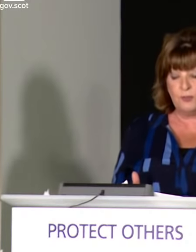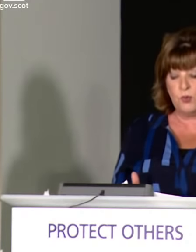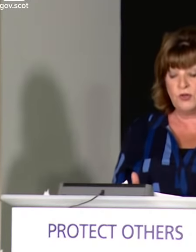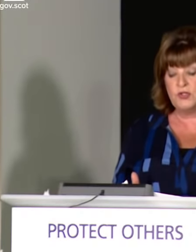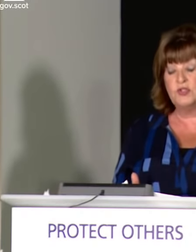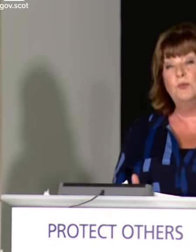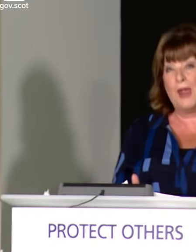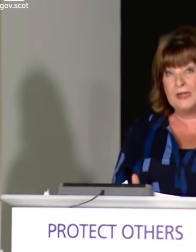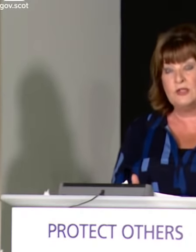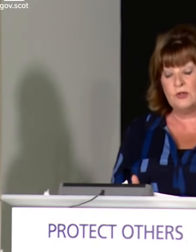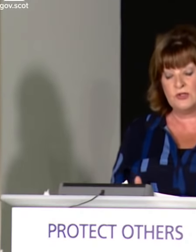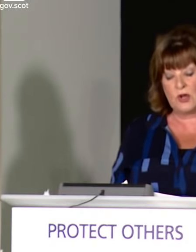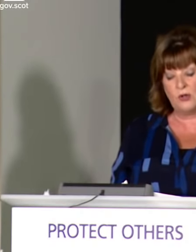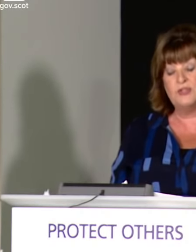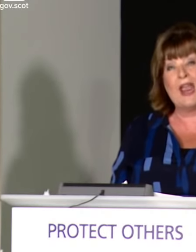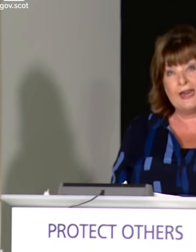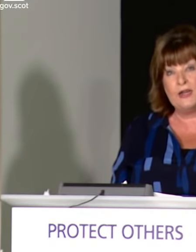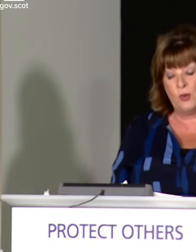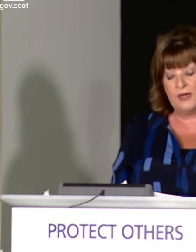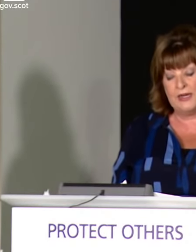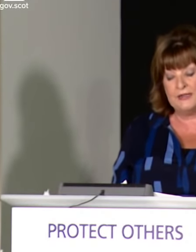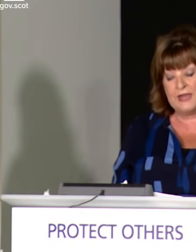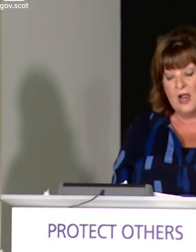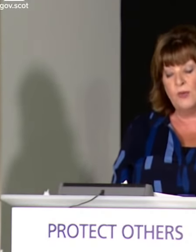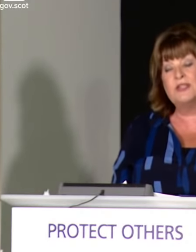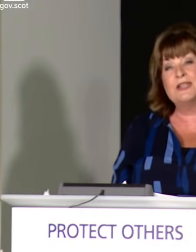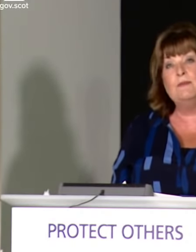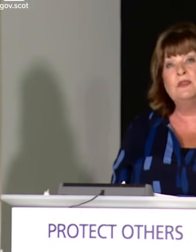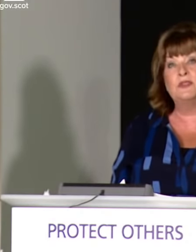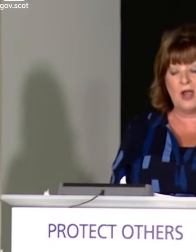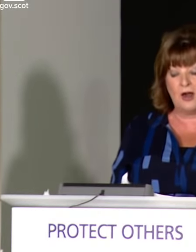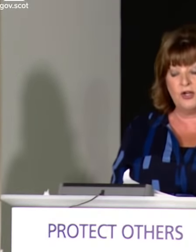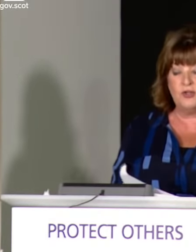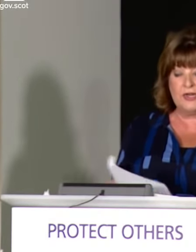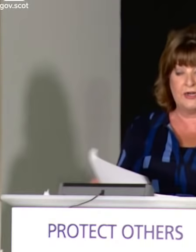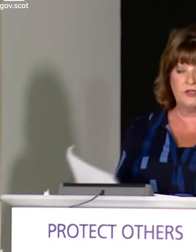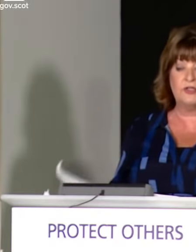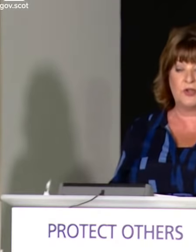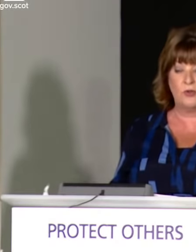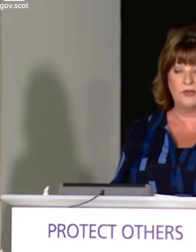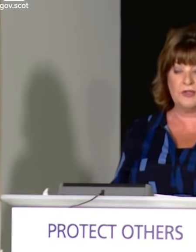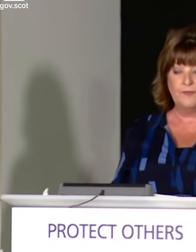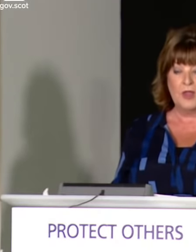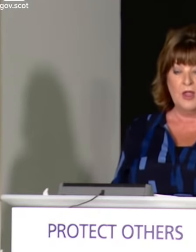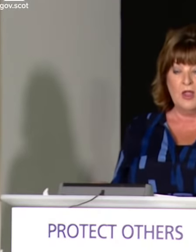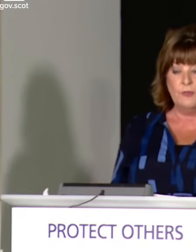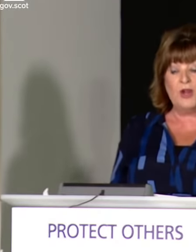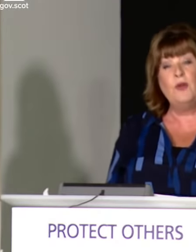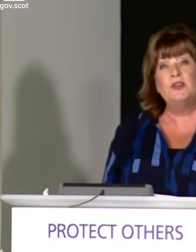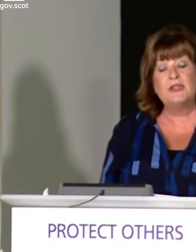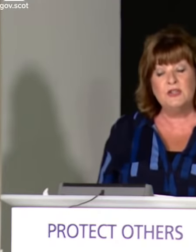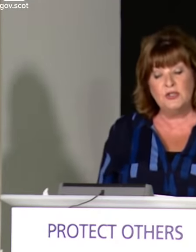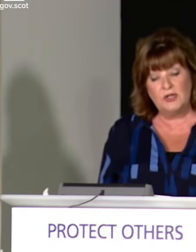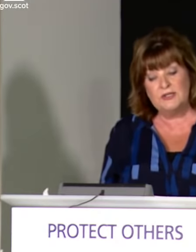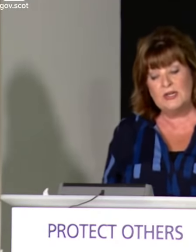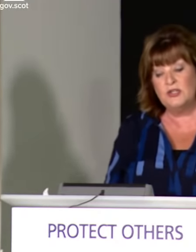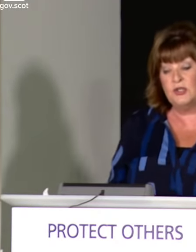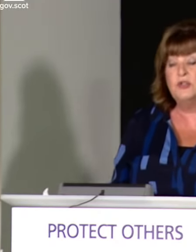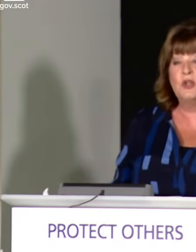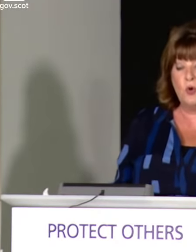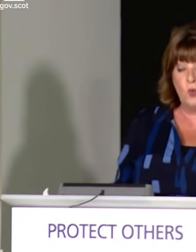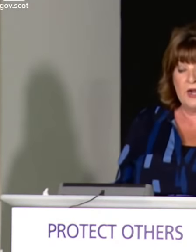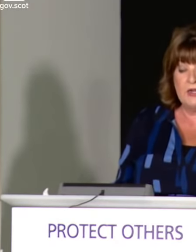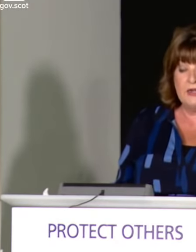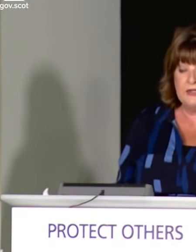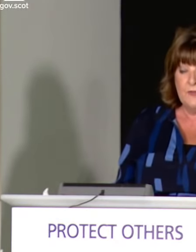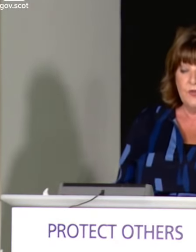our support to best suit Scotland's economic needs with schemes that are unique to Scotland. But if we are to continue